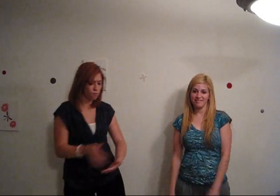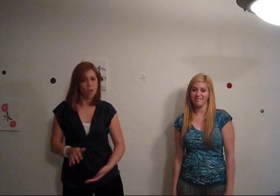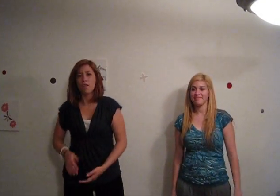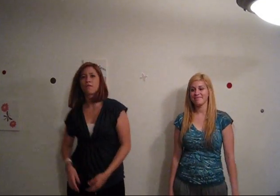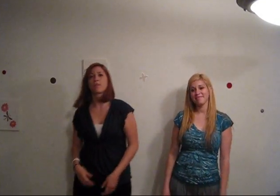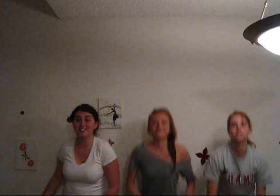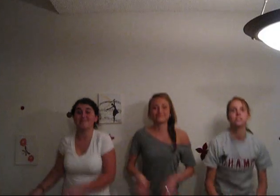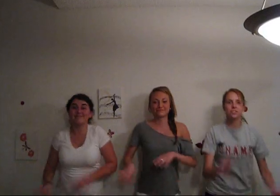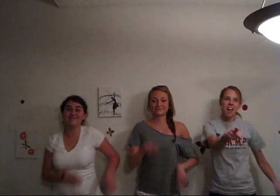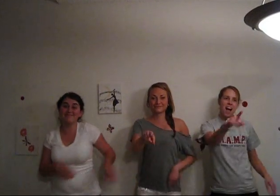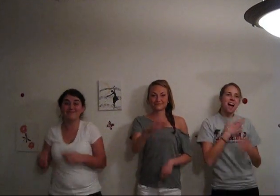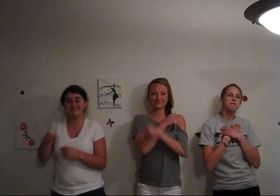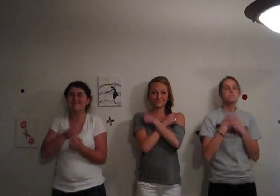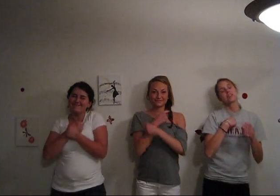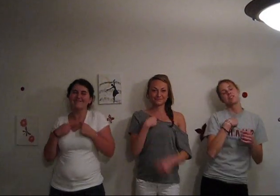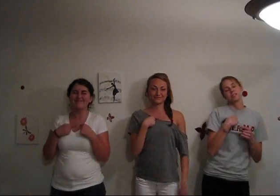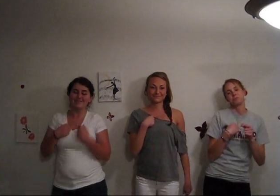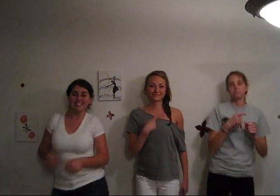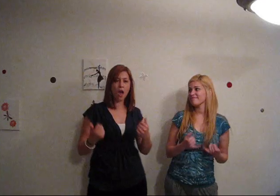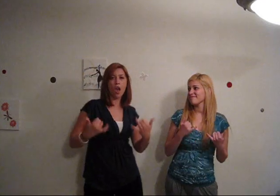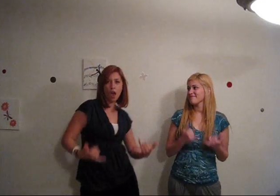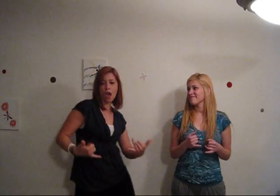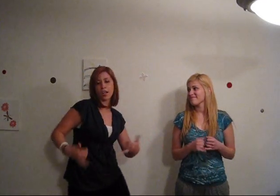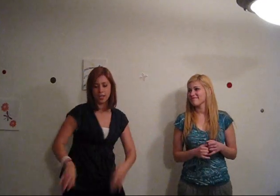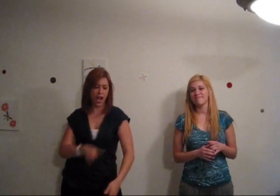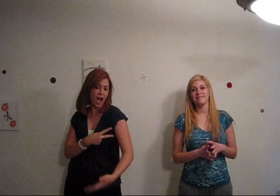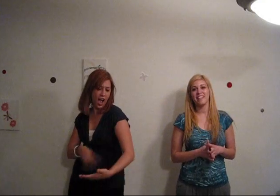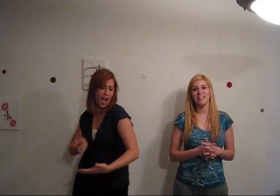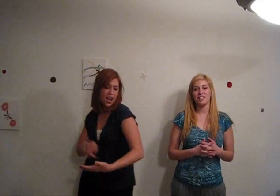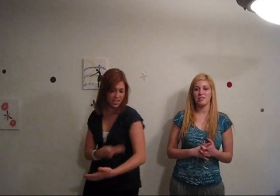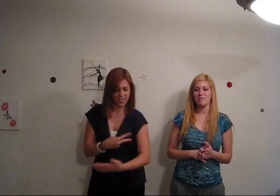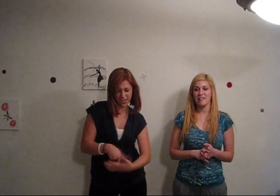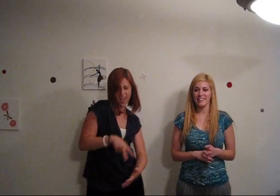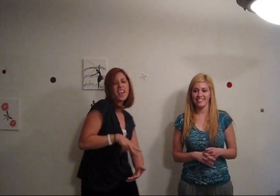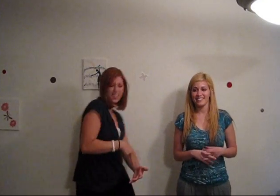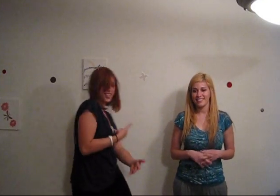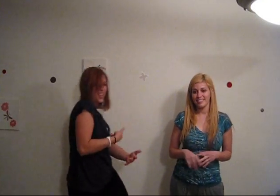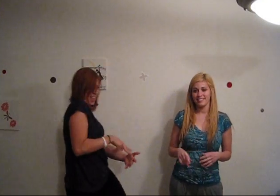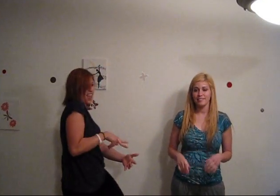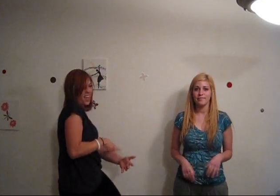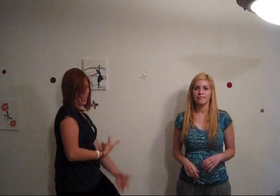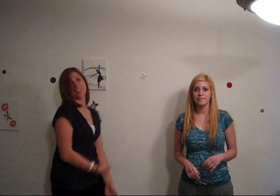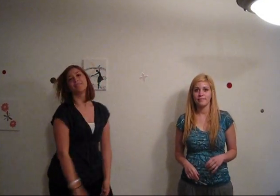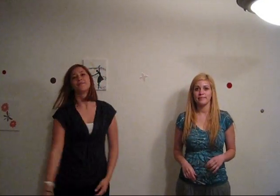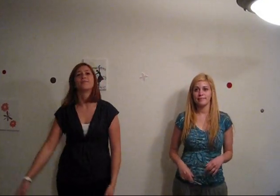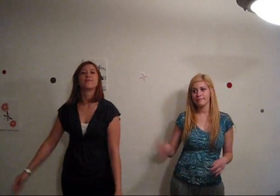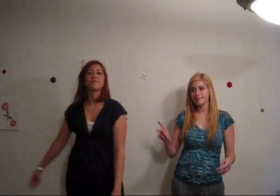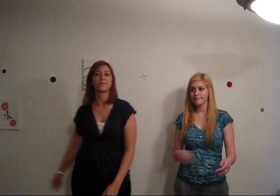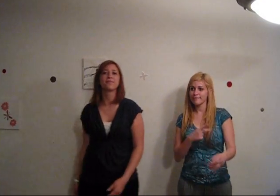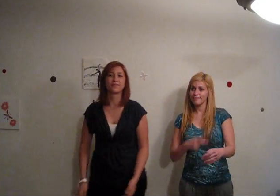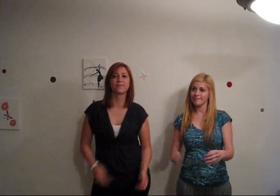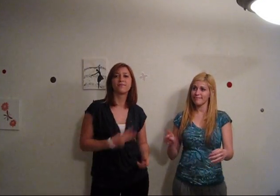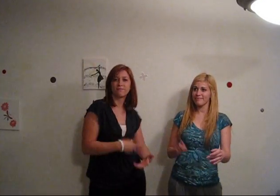me? Do you love me? Now that I can dance